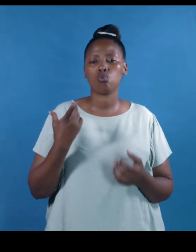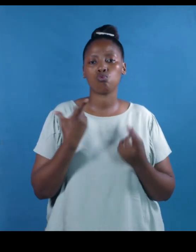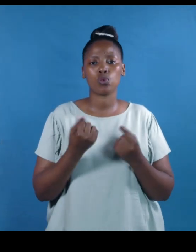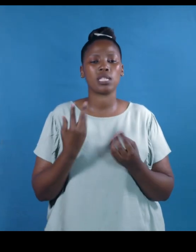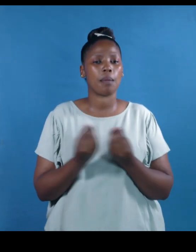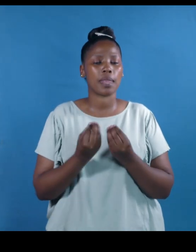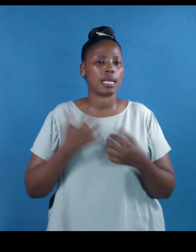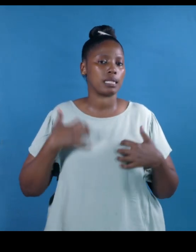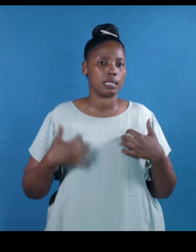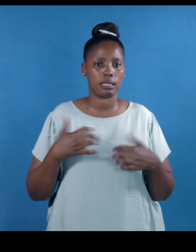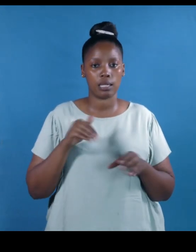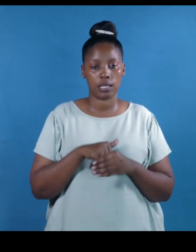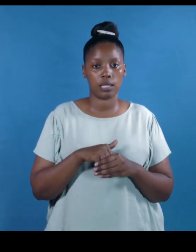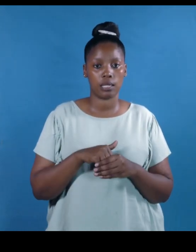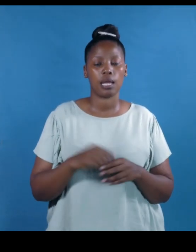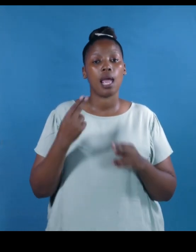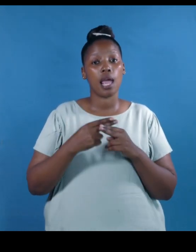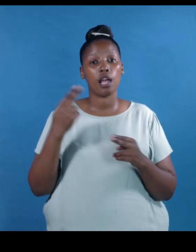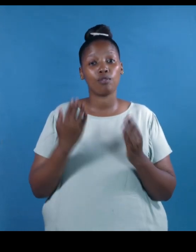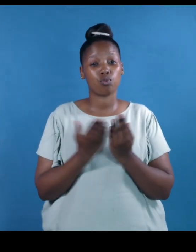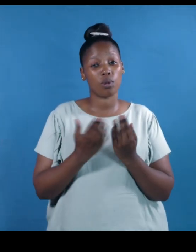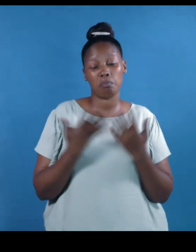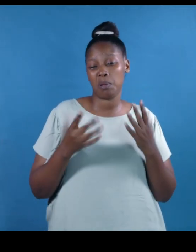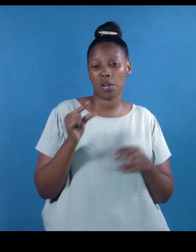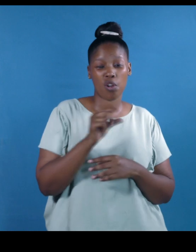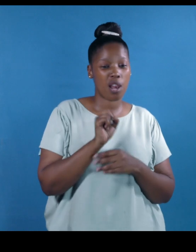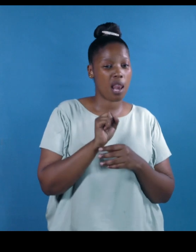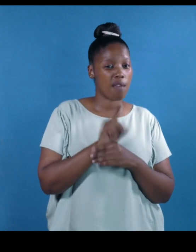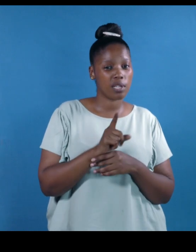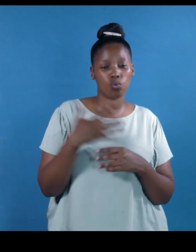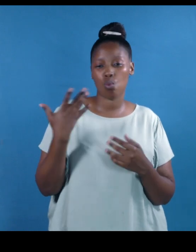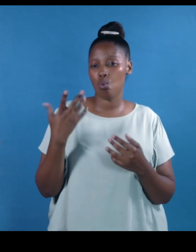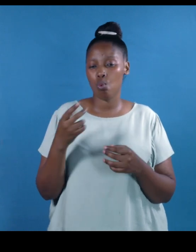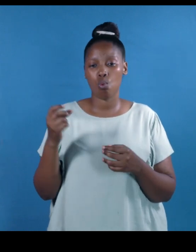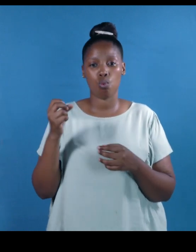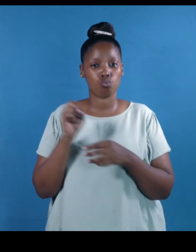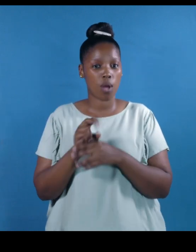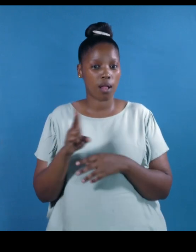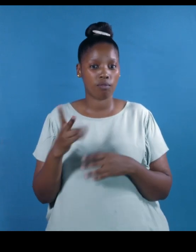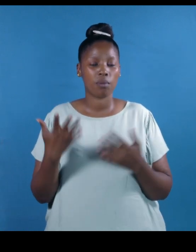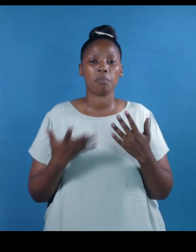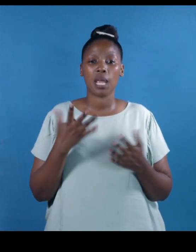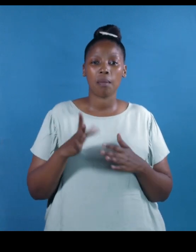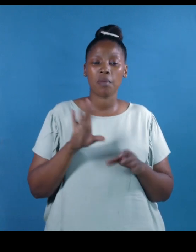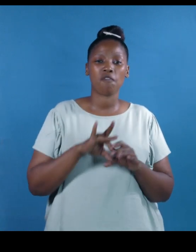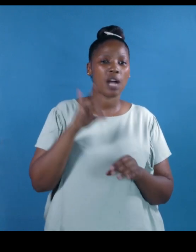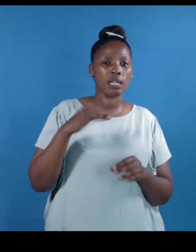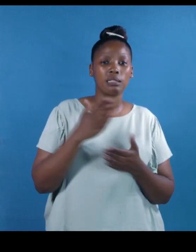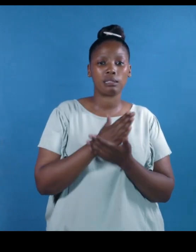Near the end of our schooling in grade 11 or 12, we start to find some activities or jobs that interest us